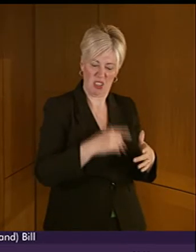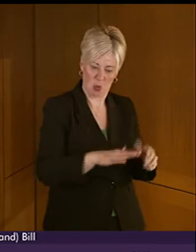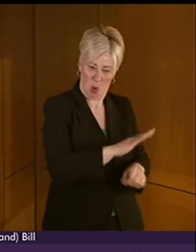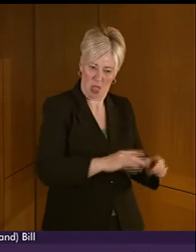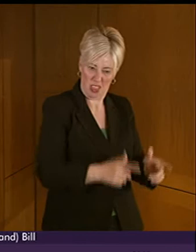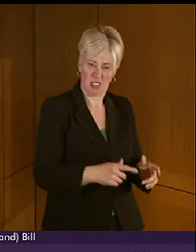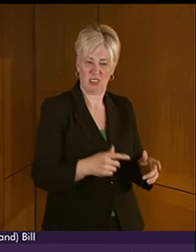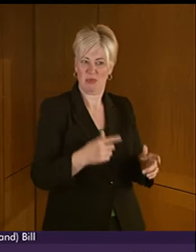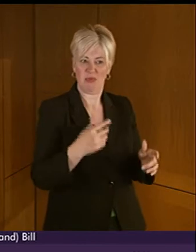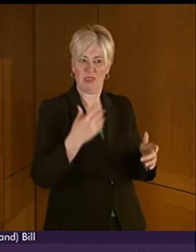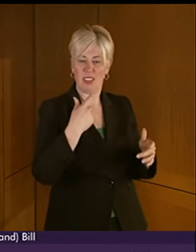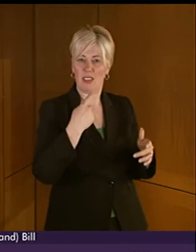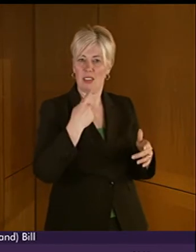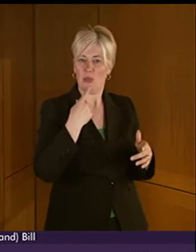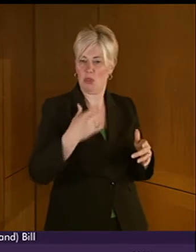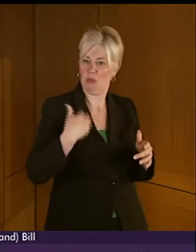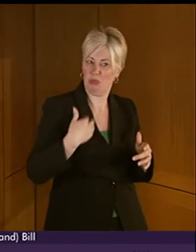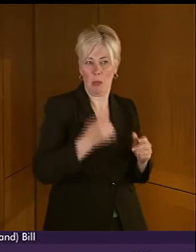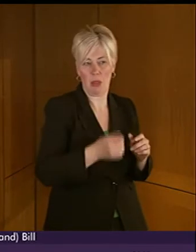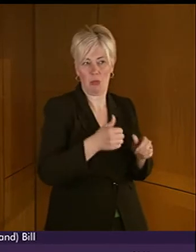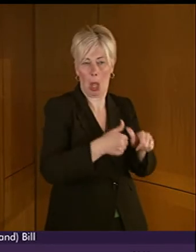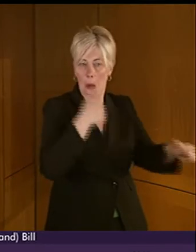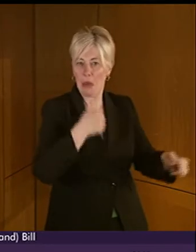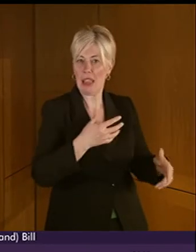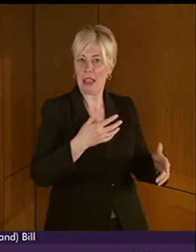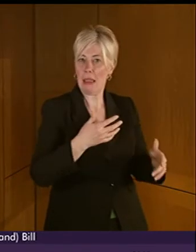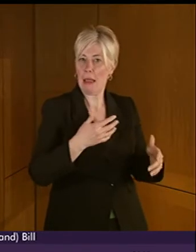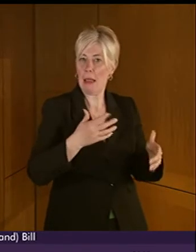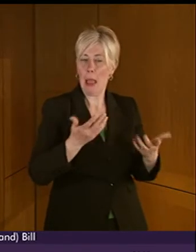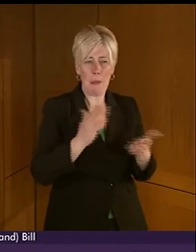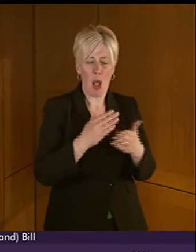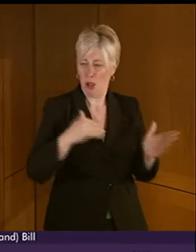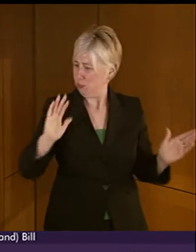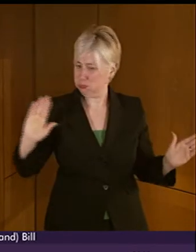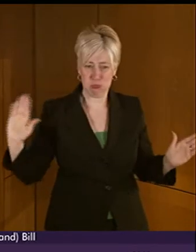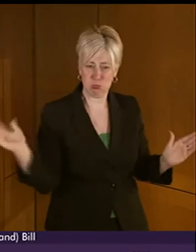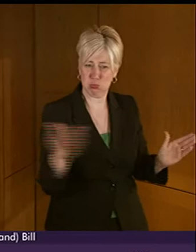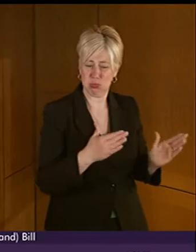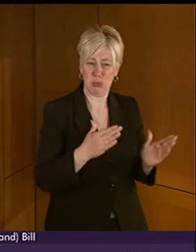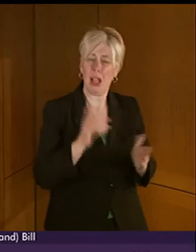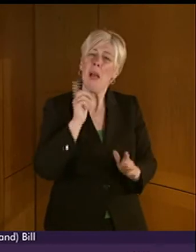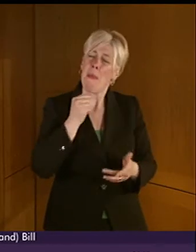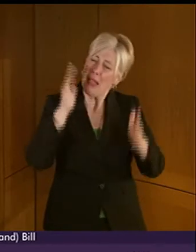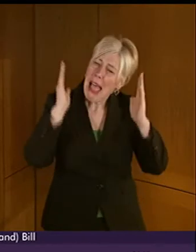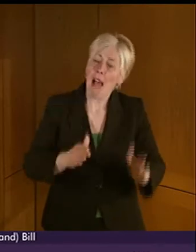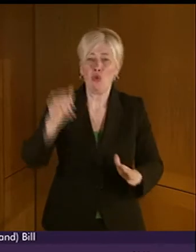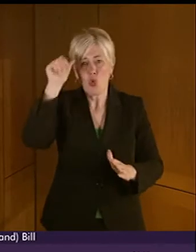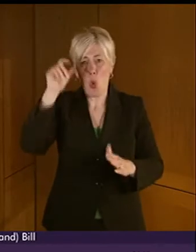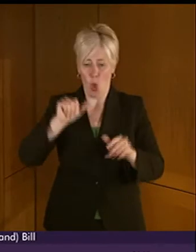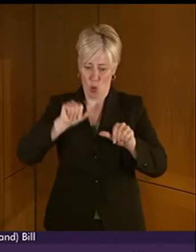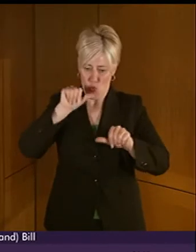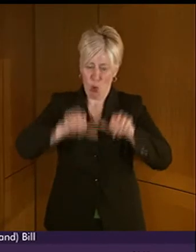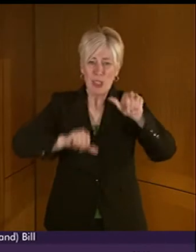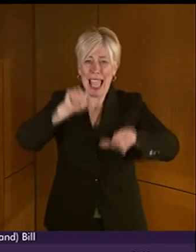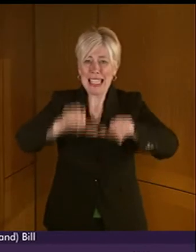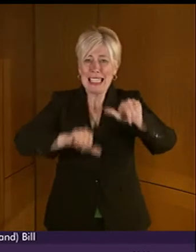for is not up to scratch. This, of course, this embraces also the Crown and Proprietor Fiscal Service and